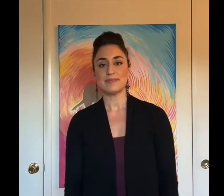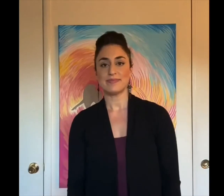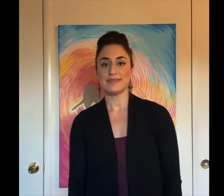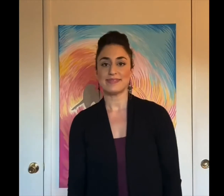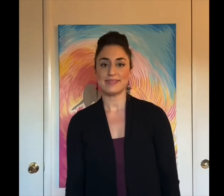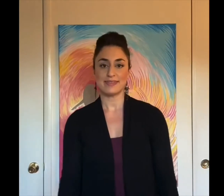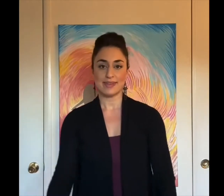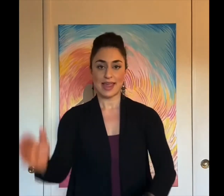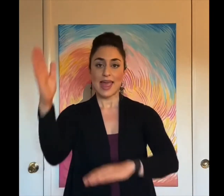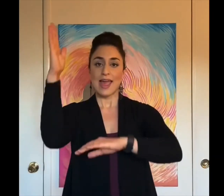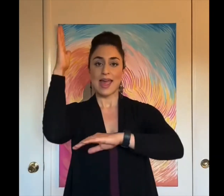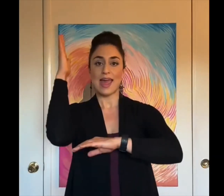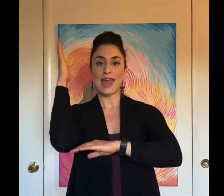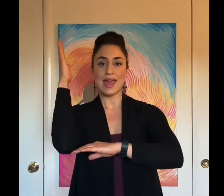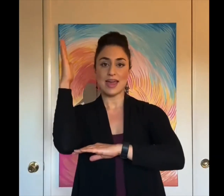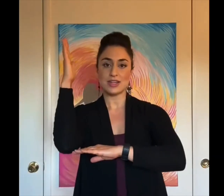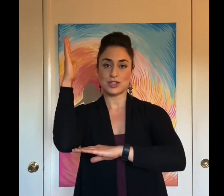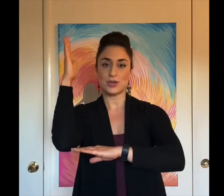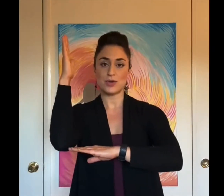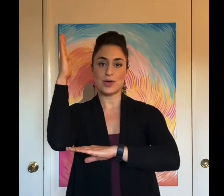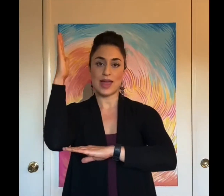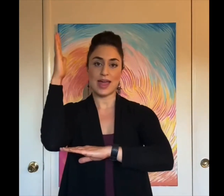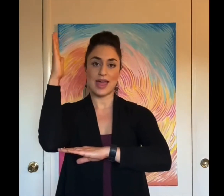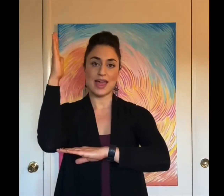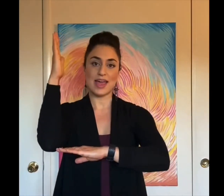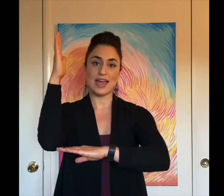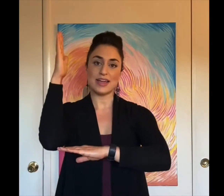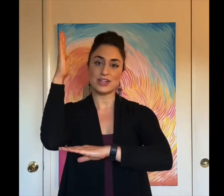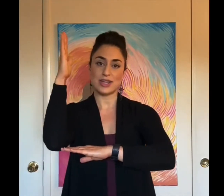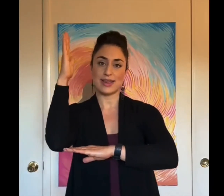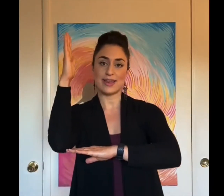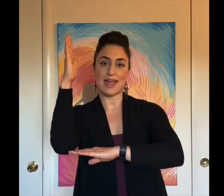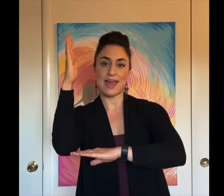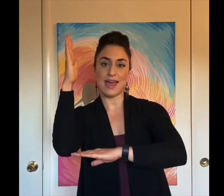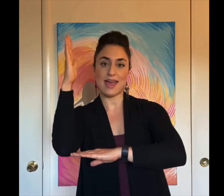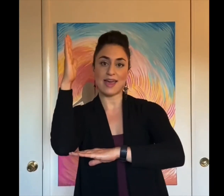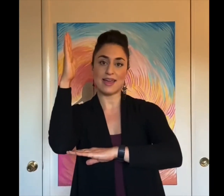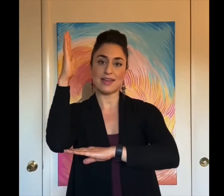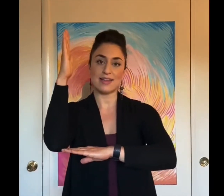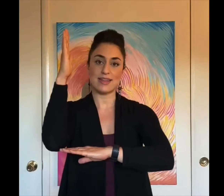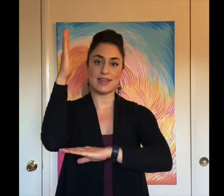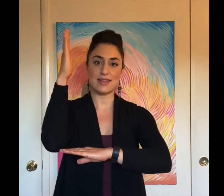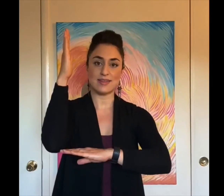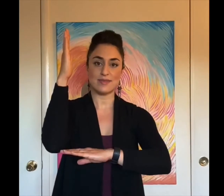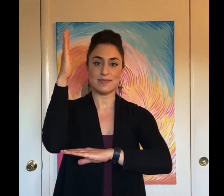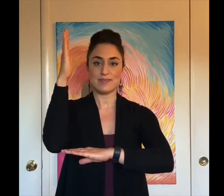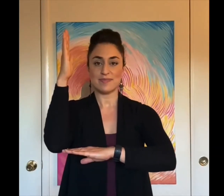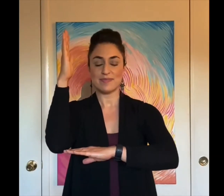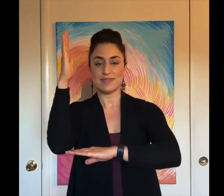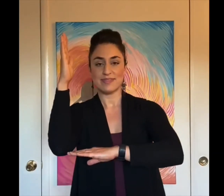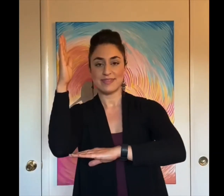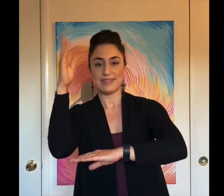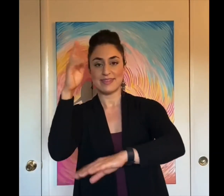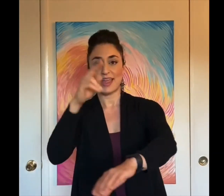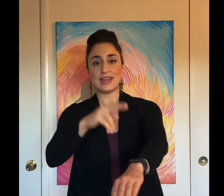And days to age he stands And